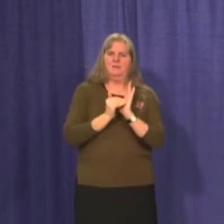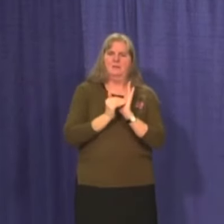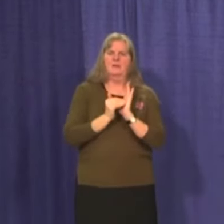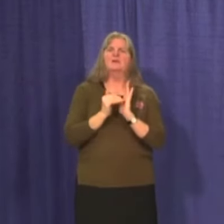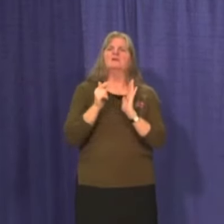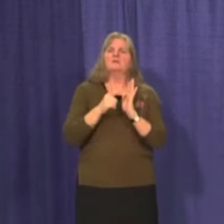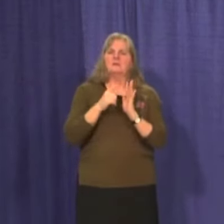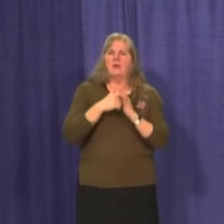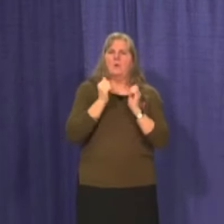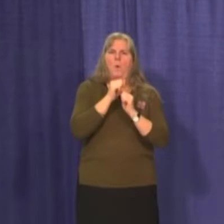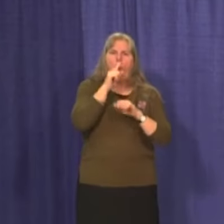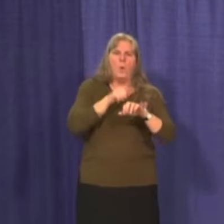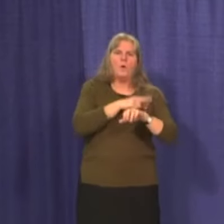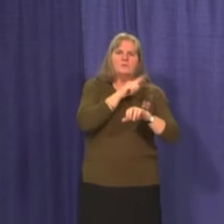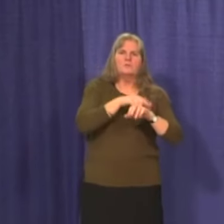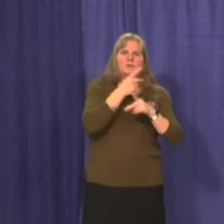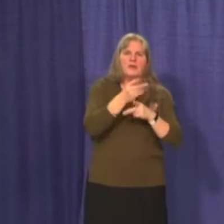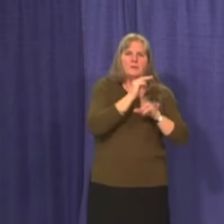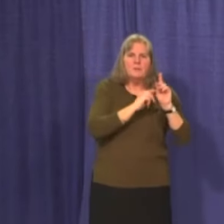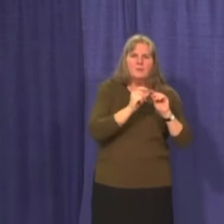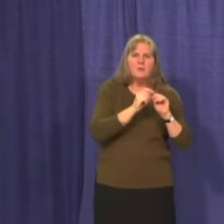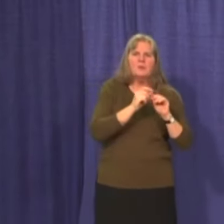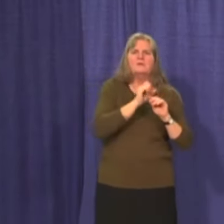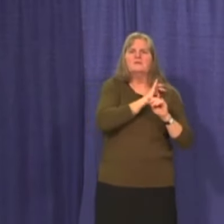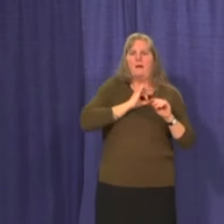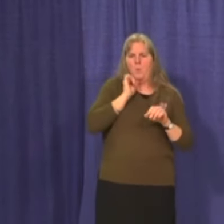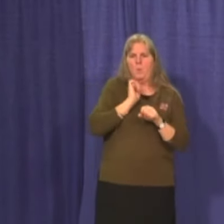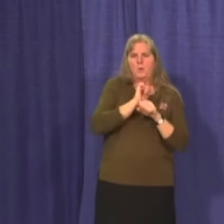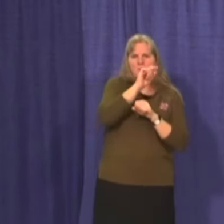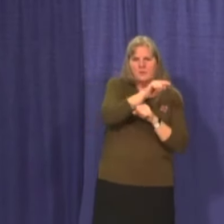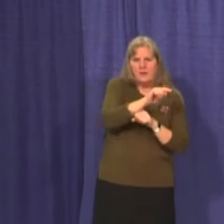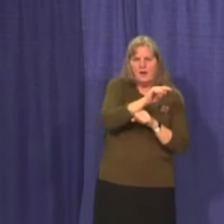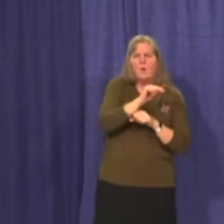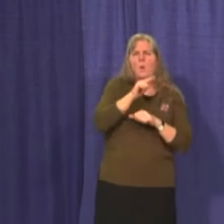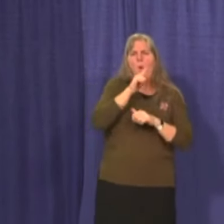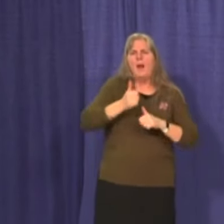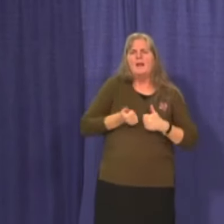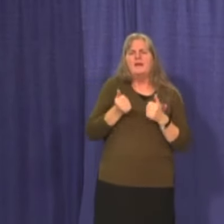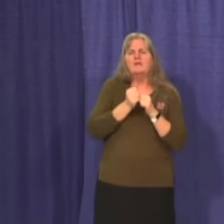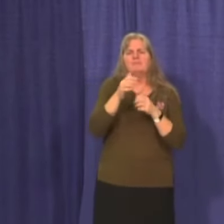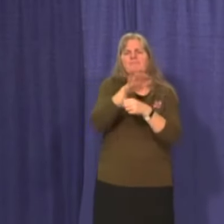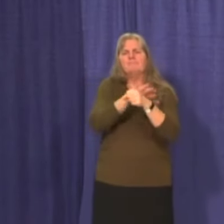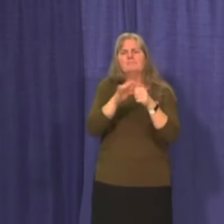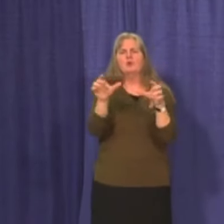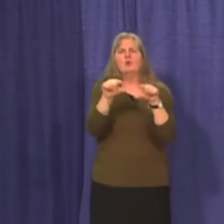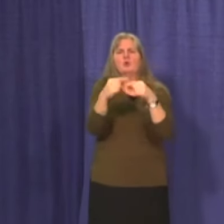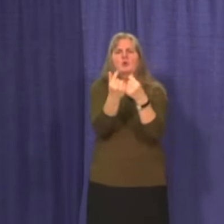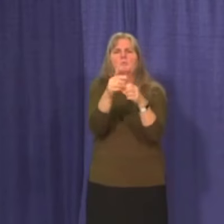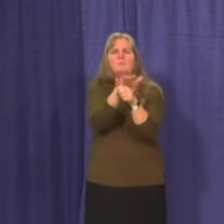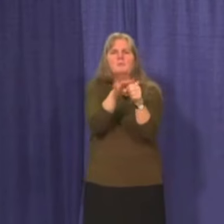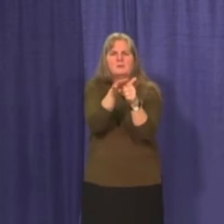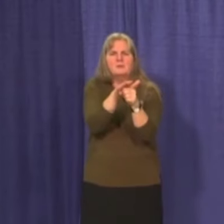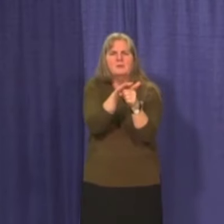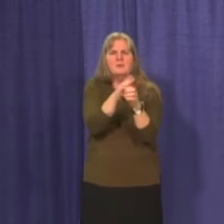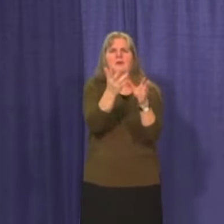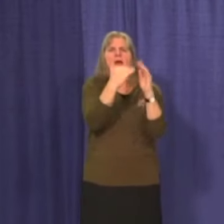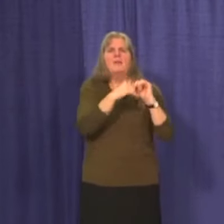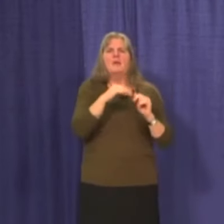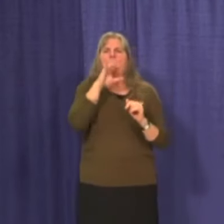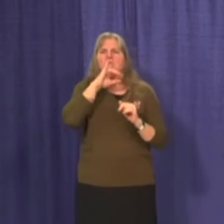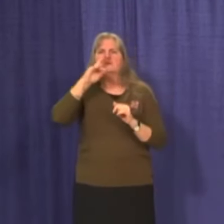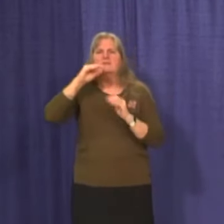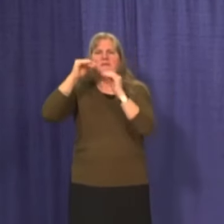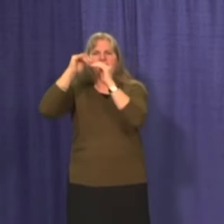term care residents, the staff who care for them and others living in congregate settings, then moving to those 70 years and older,